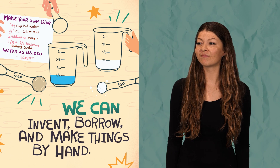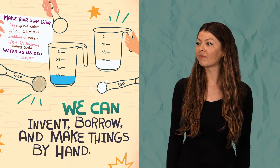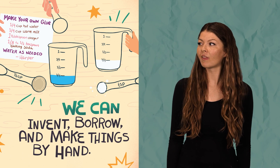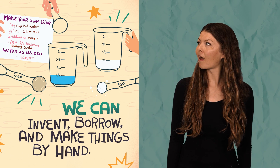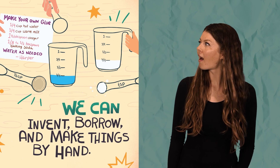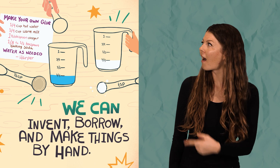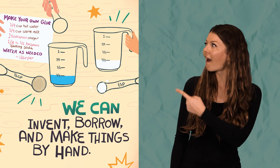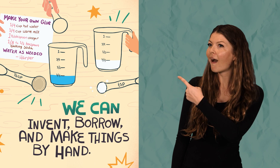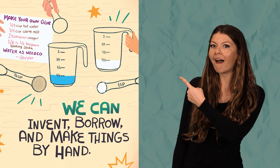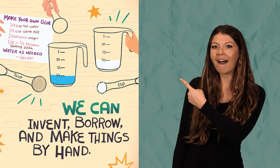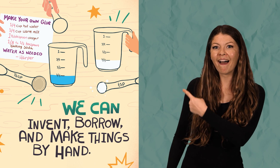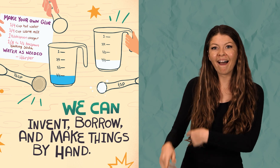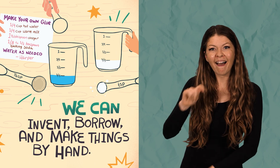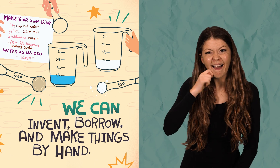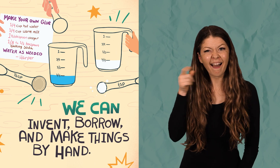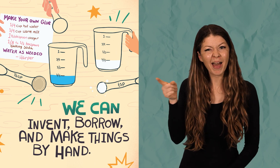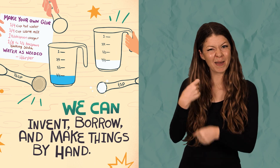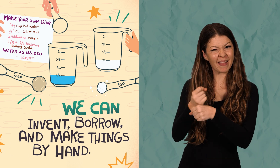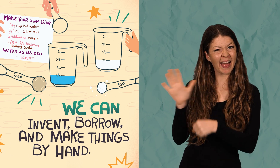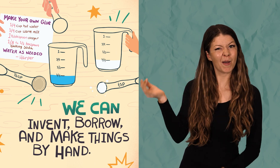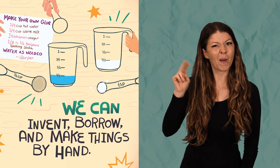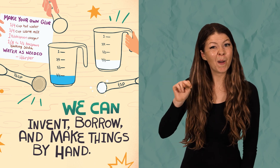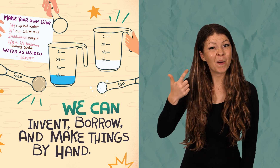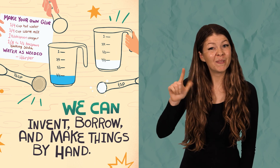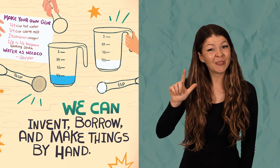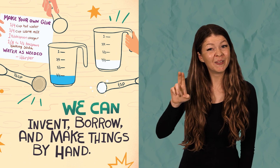Oh look, they are making their own glue.